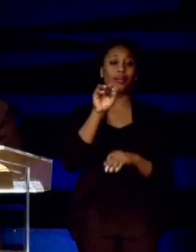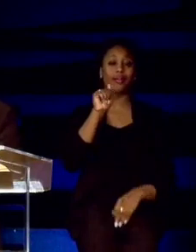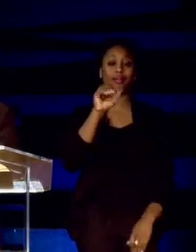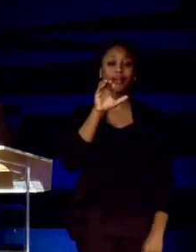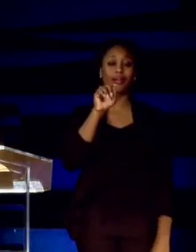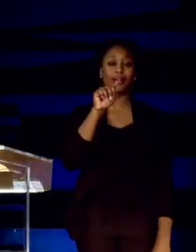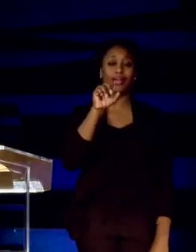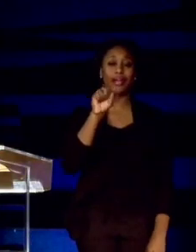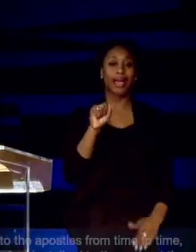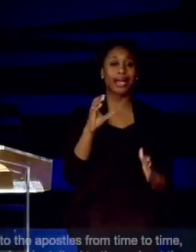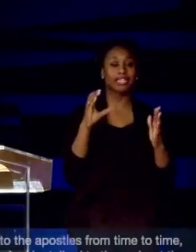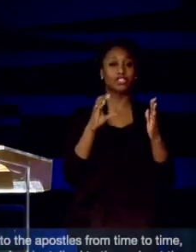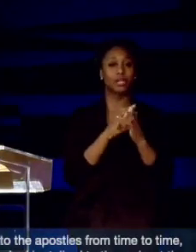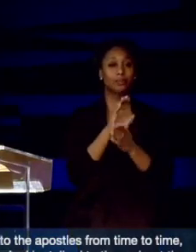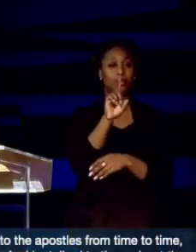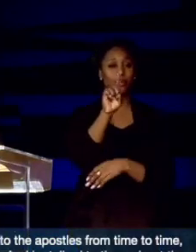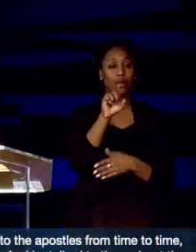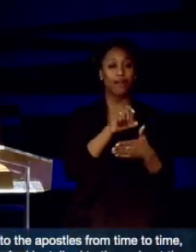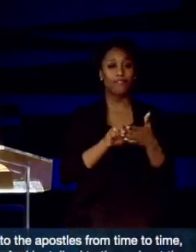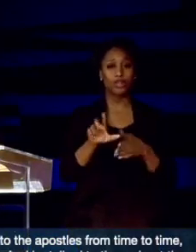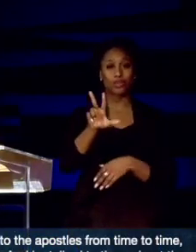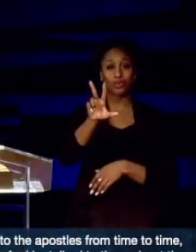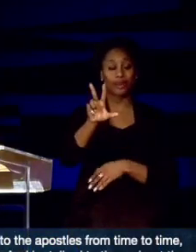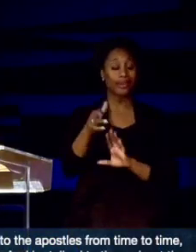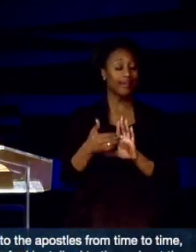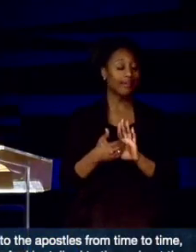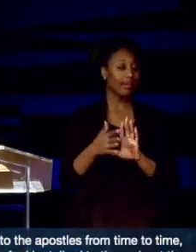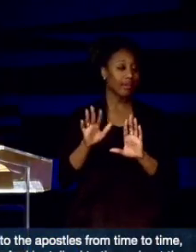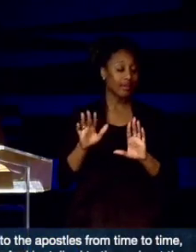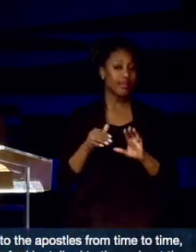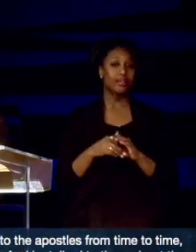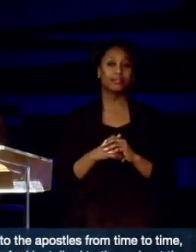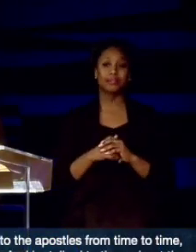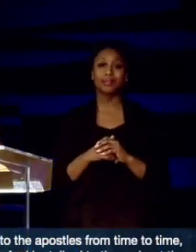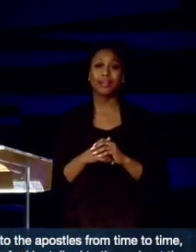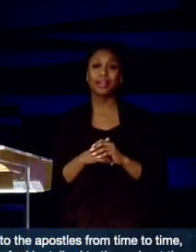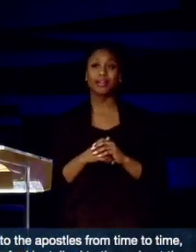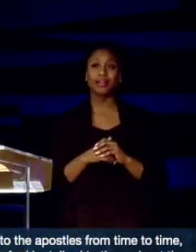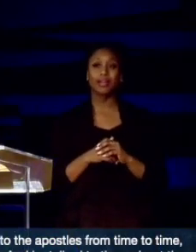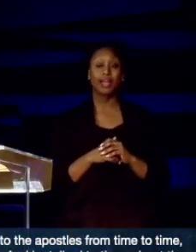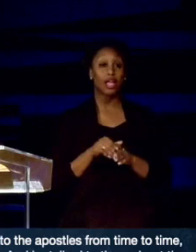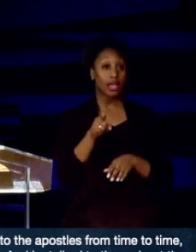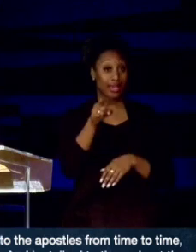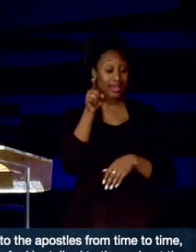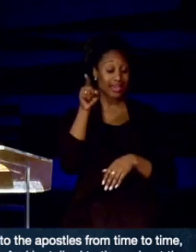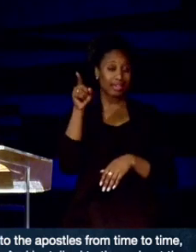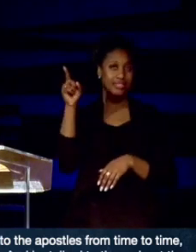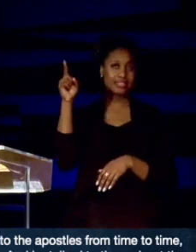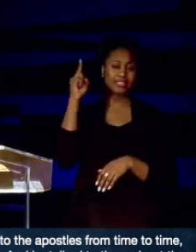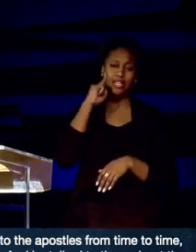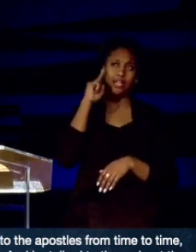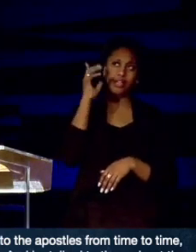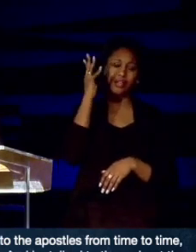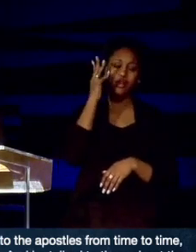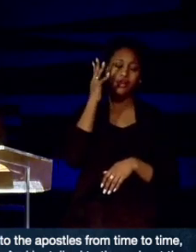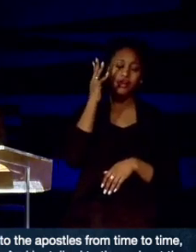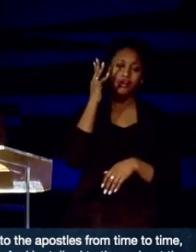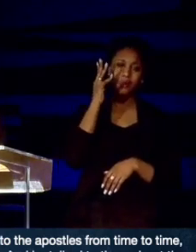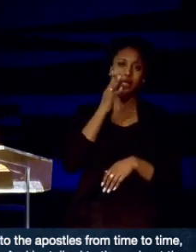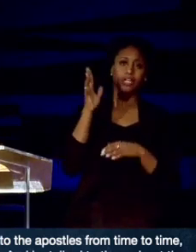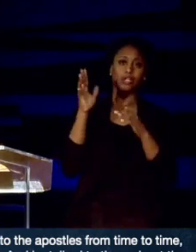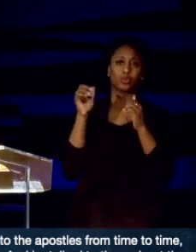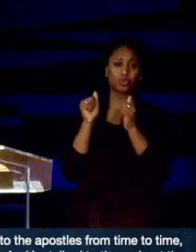number 3. Again, our anchor passage, the B clause, says he appeared to the apostles